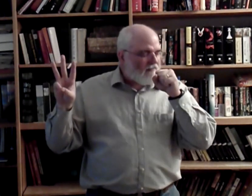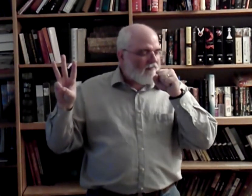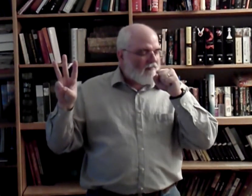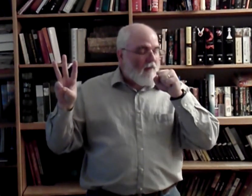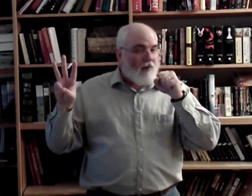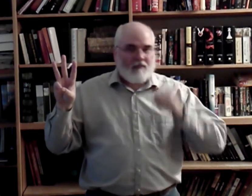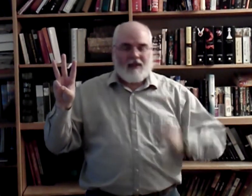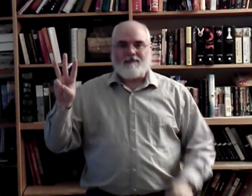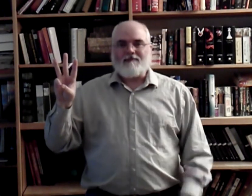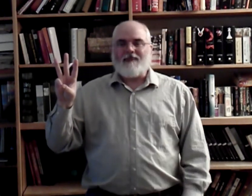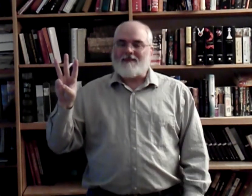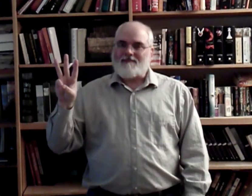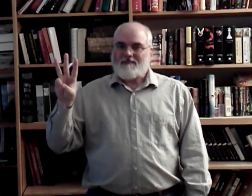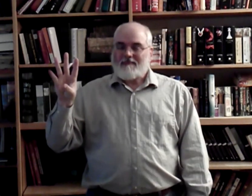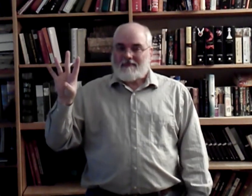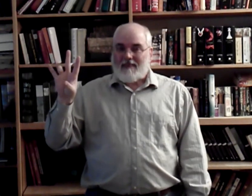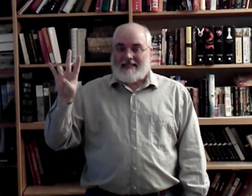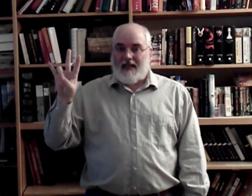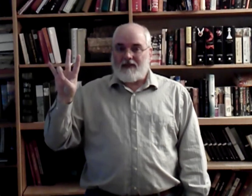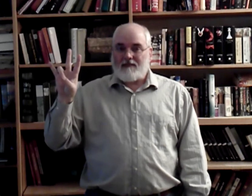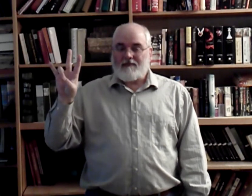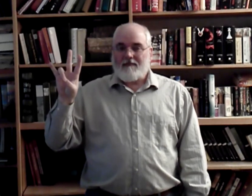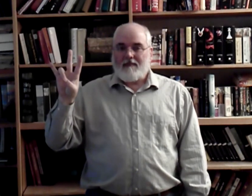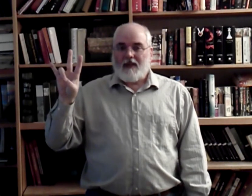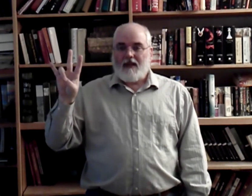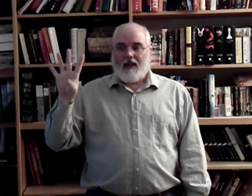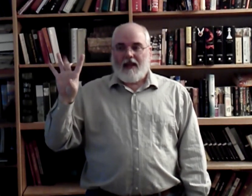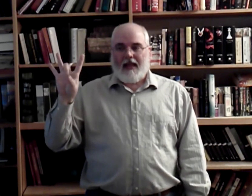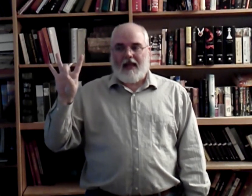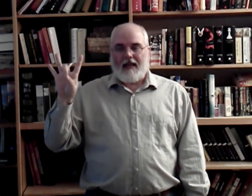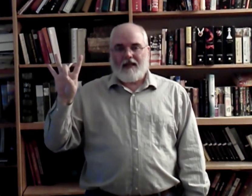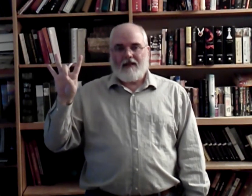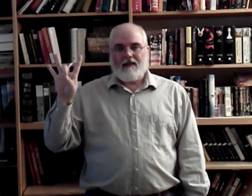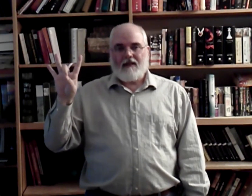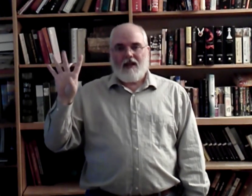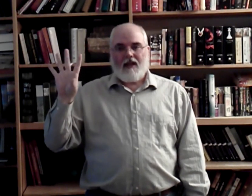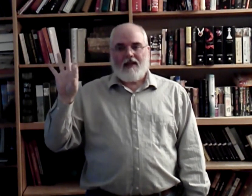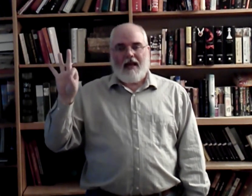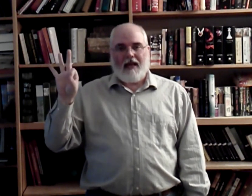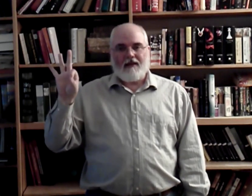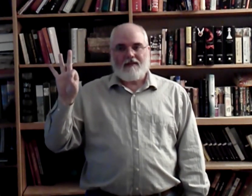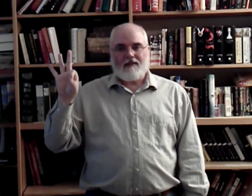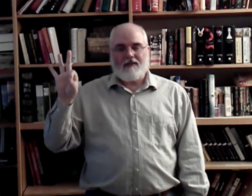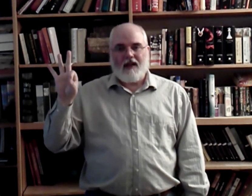Pardon me. 7. 8. 9. Okay?